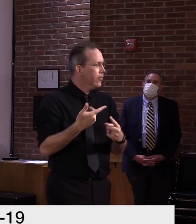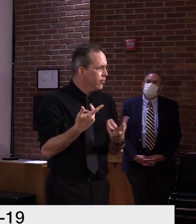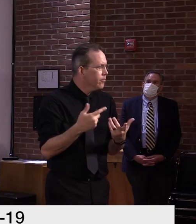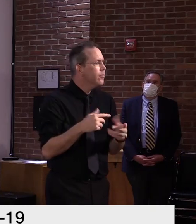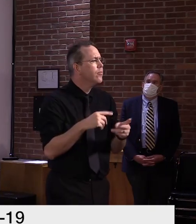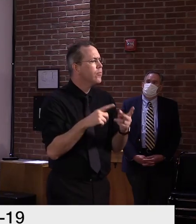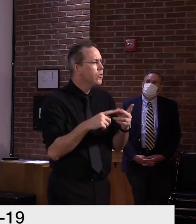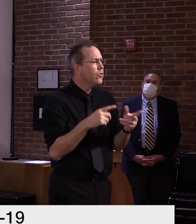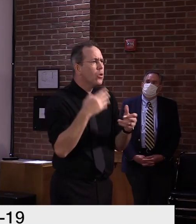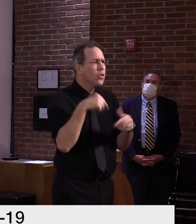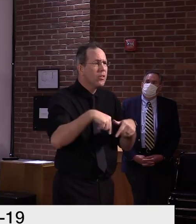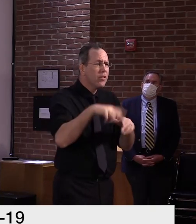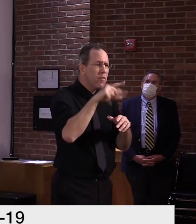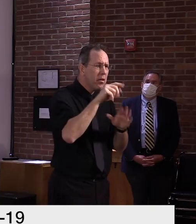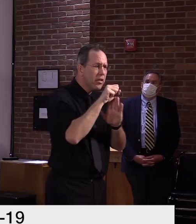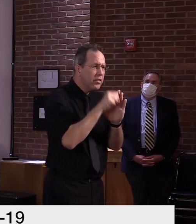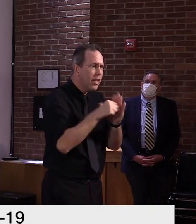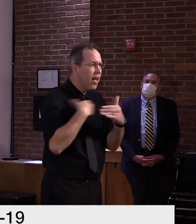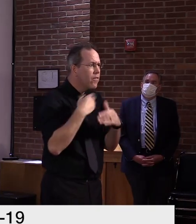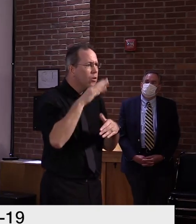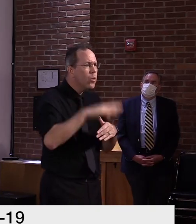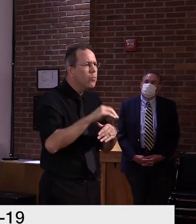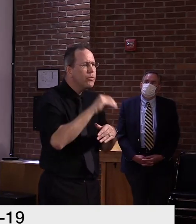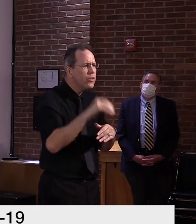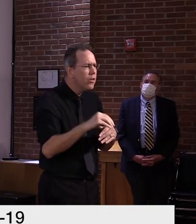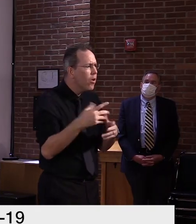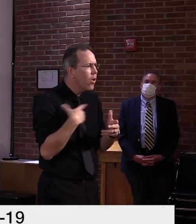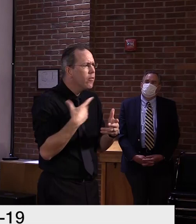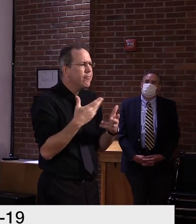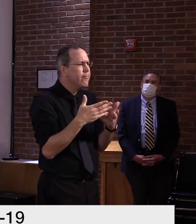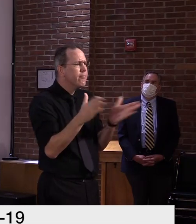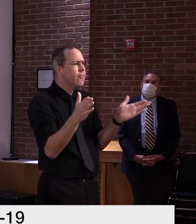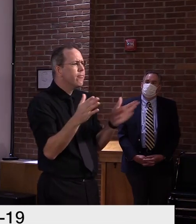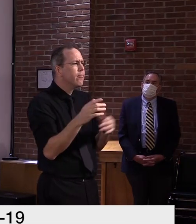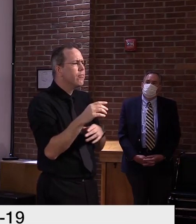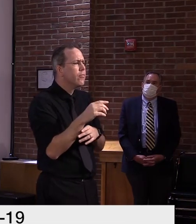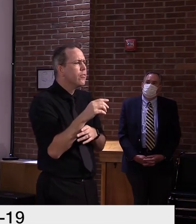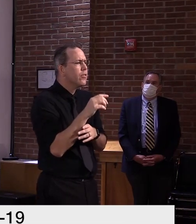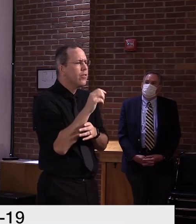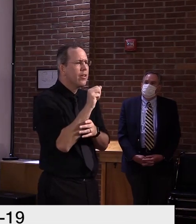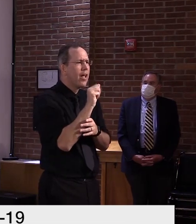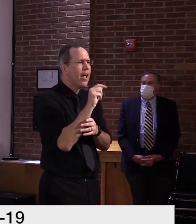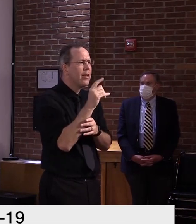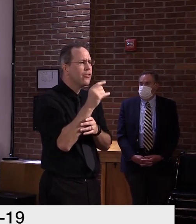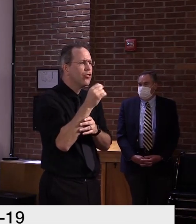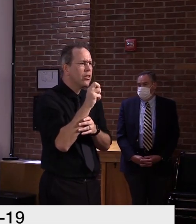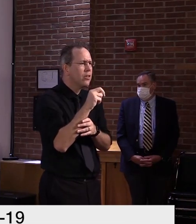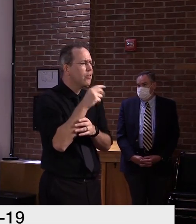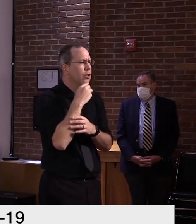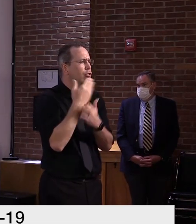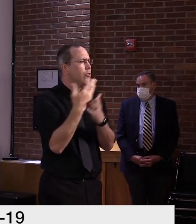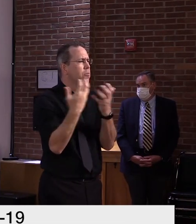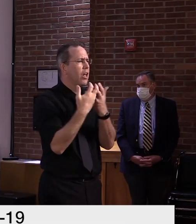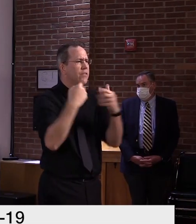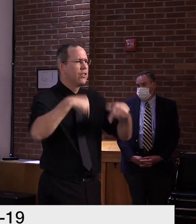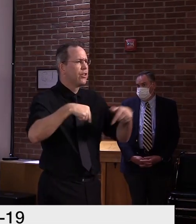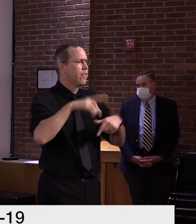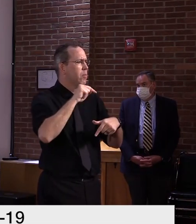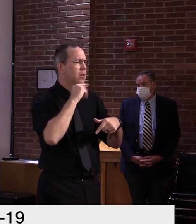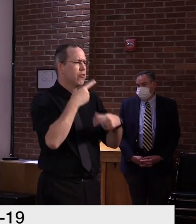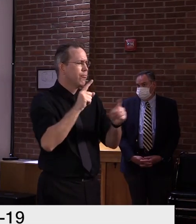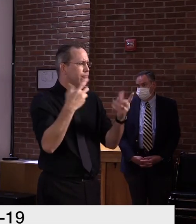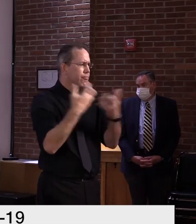setting, uh, further confirmed by what Kat just mentioned about the two percent zero prevalence rate in the state.